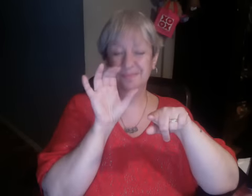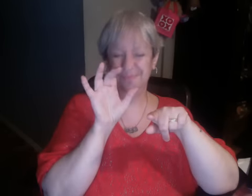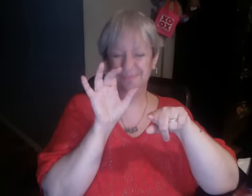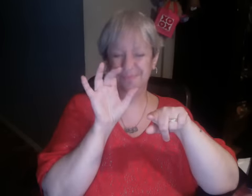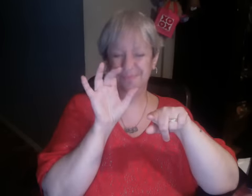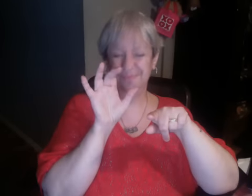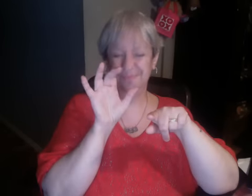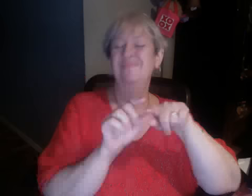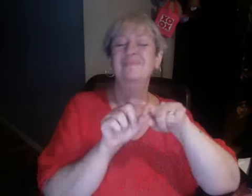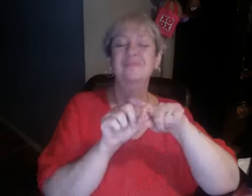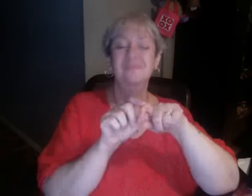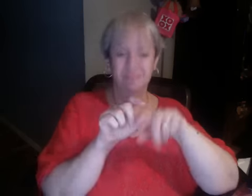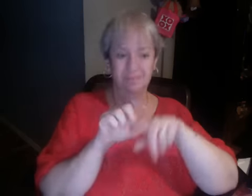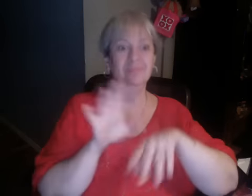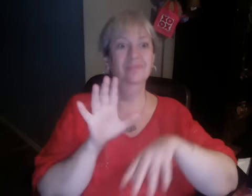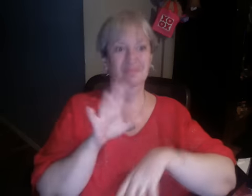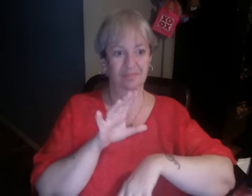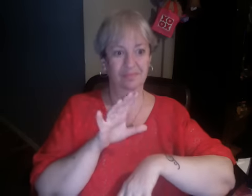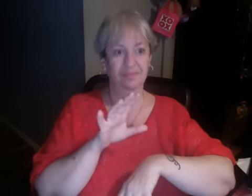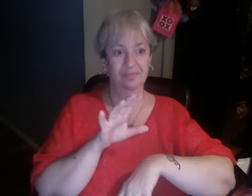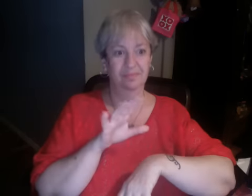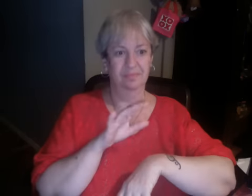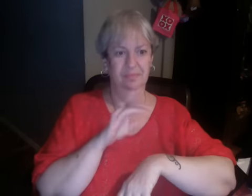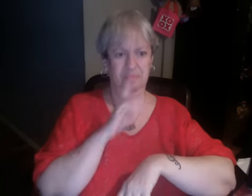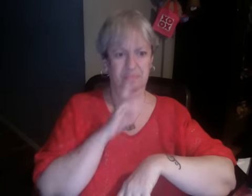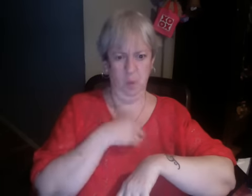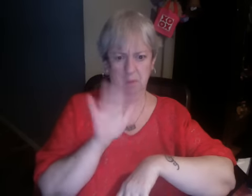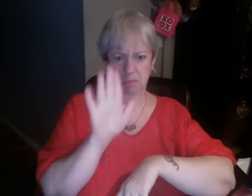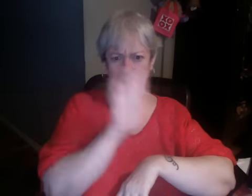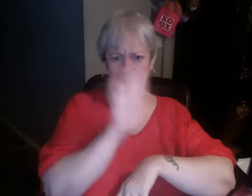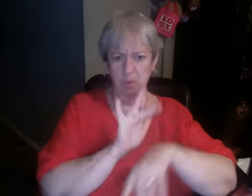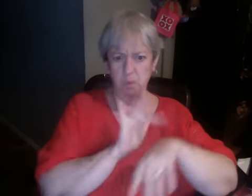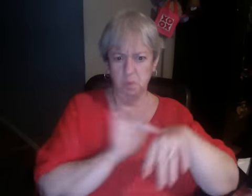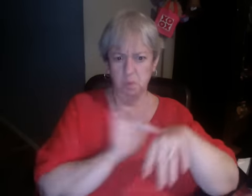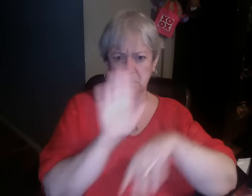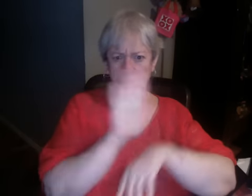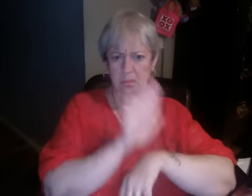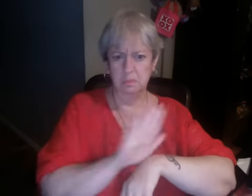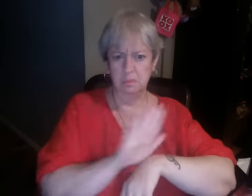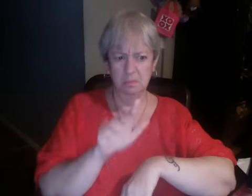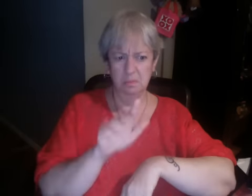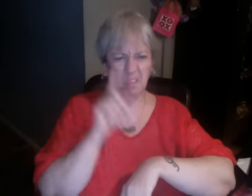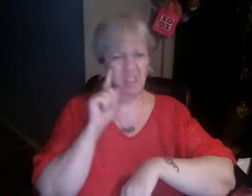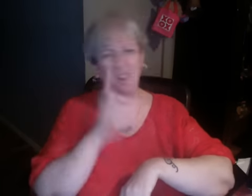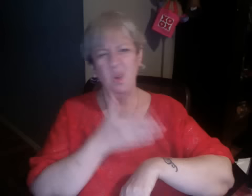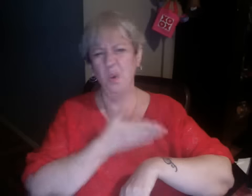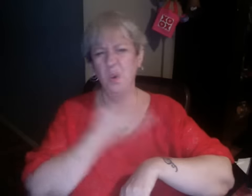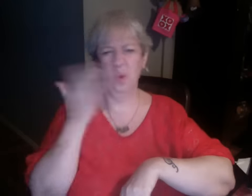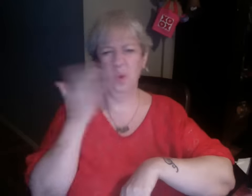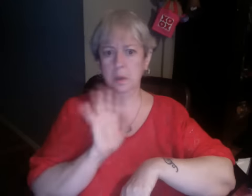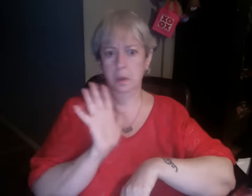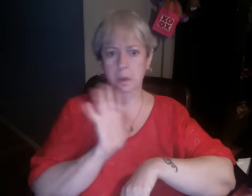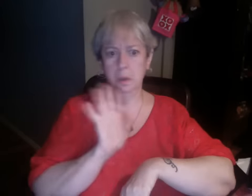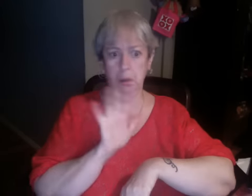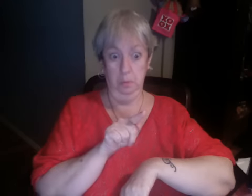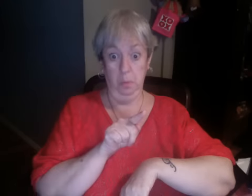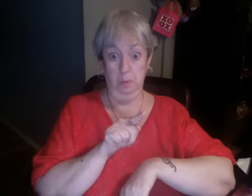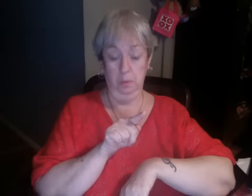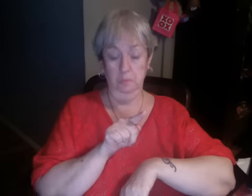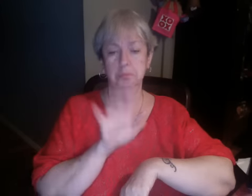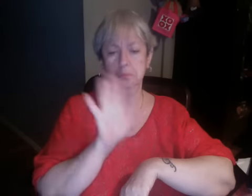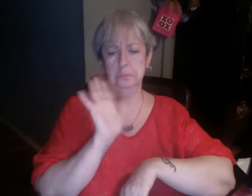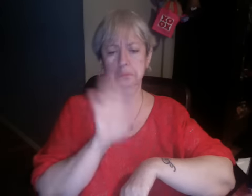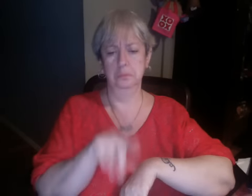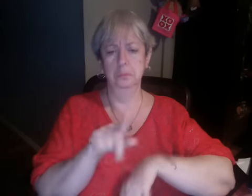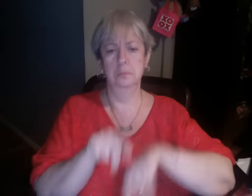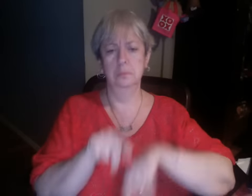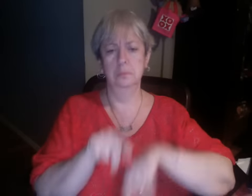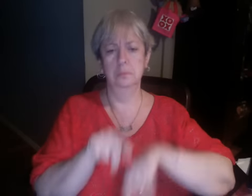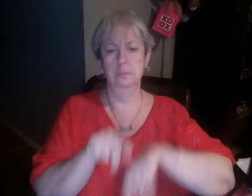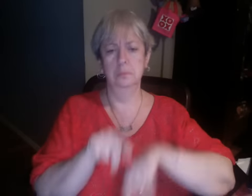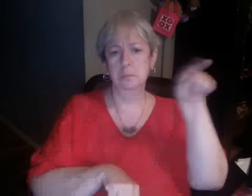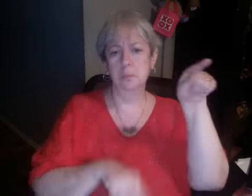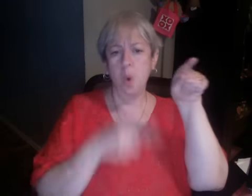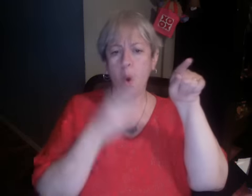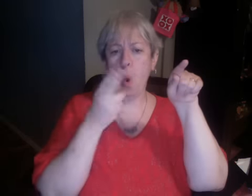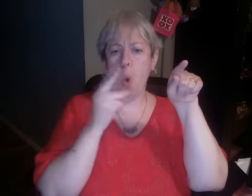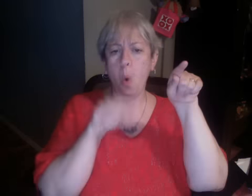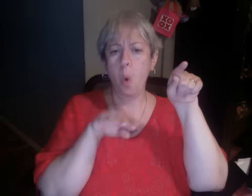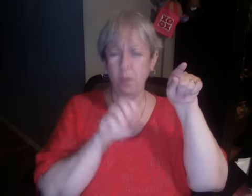Here's the scene running. Great greeting on the place. We calling free to take care of the trash. We will! Two different authorities on the web. Different